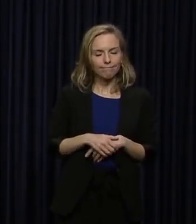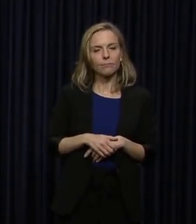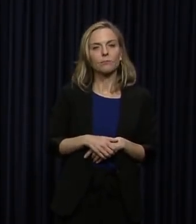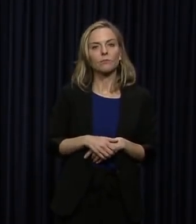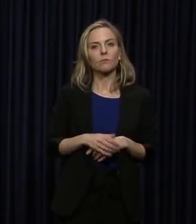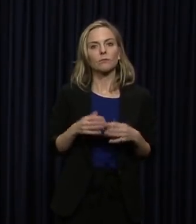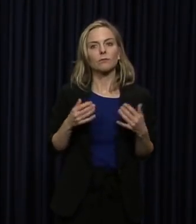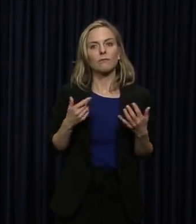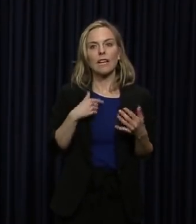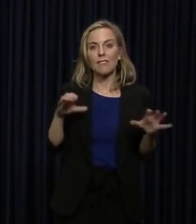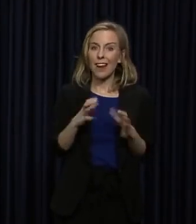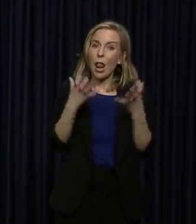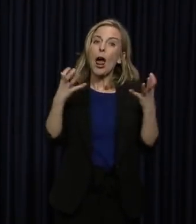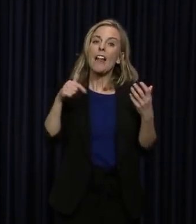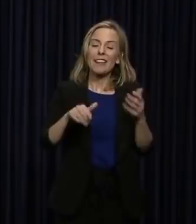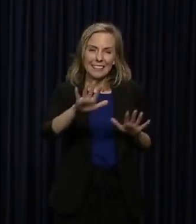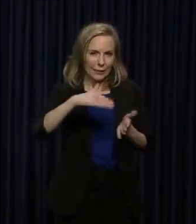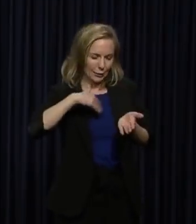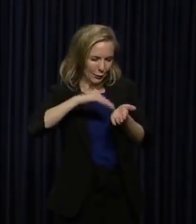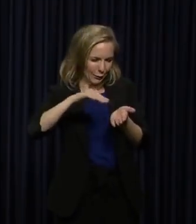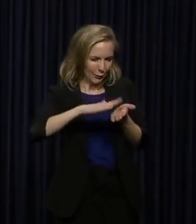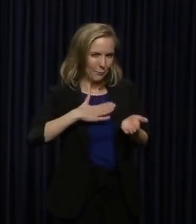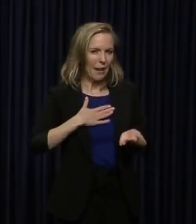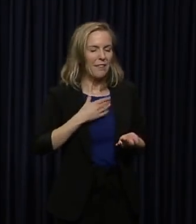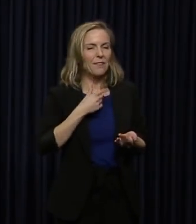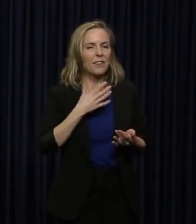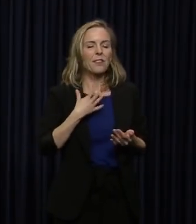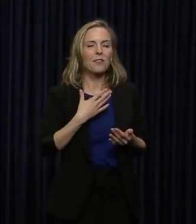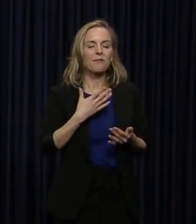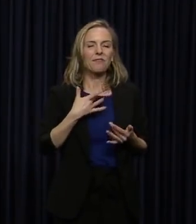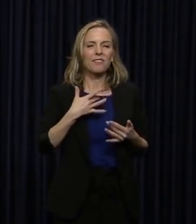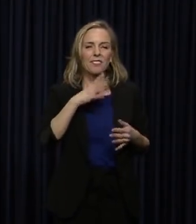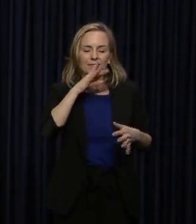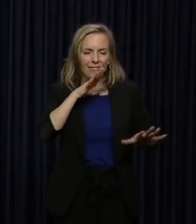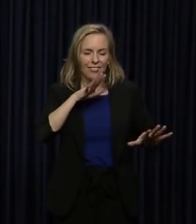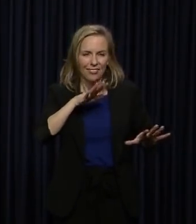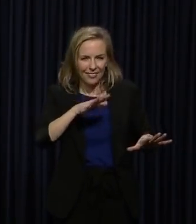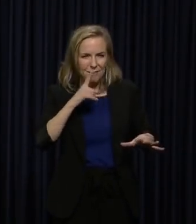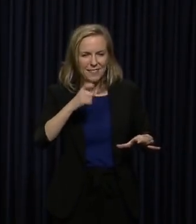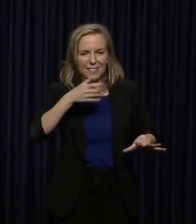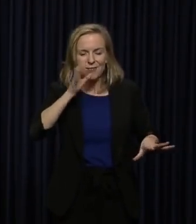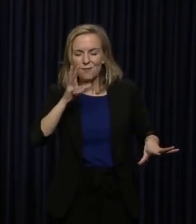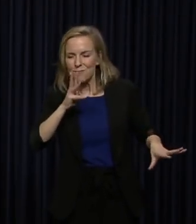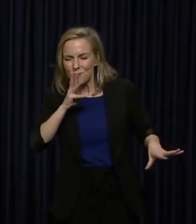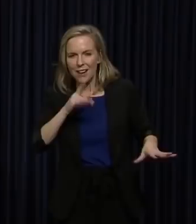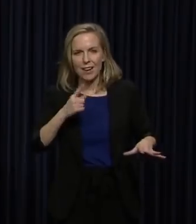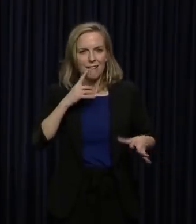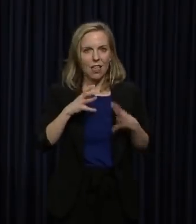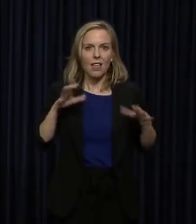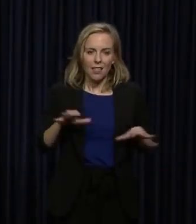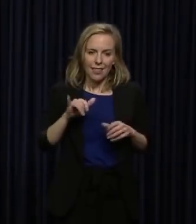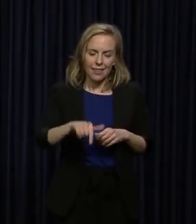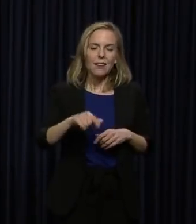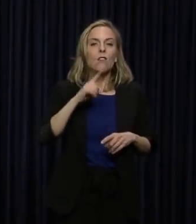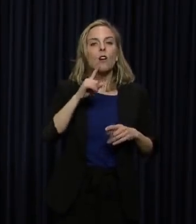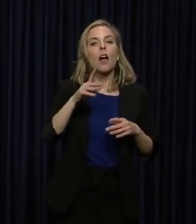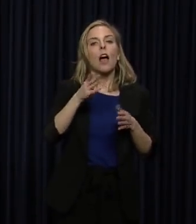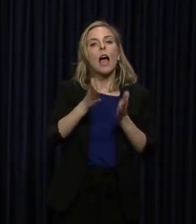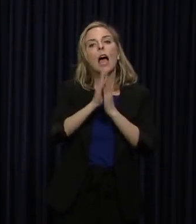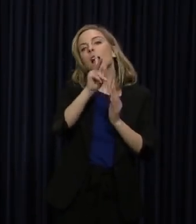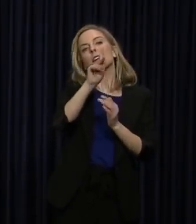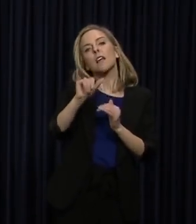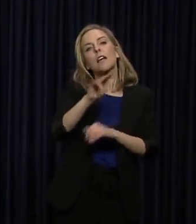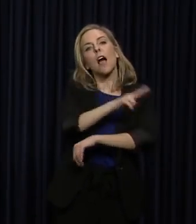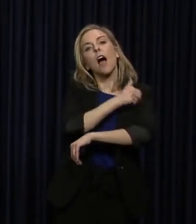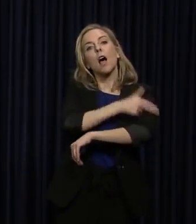I've now done a lot of these, so please forgive my voice. We asked Kentucky's hospitals to cease elective